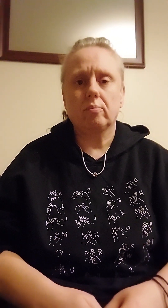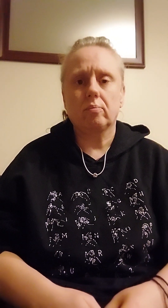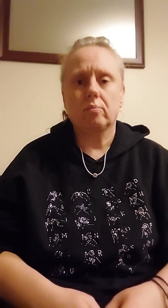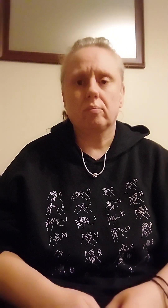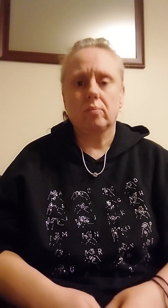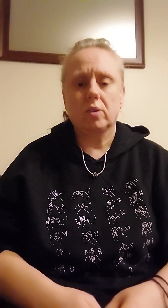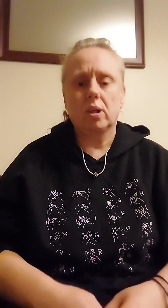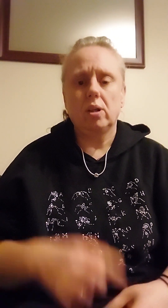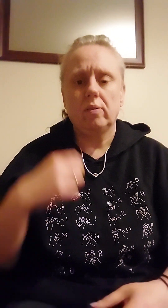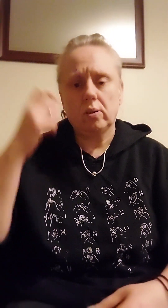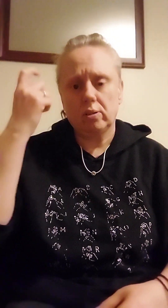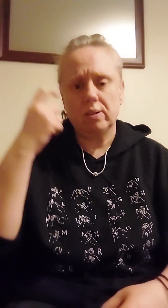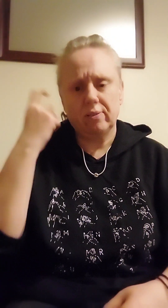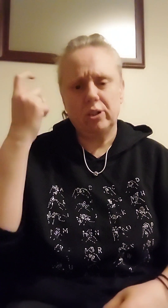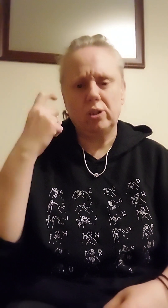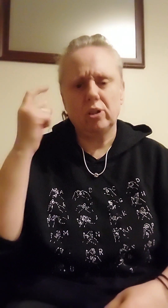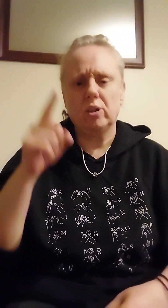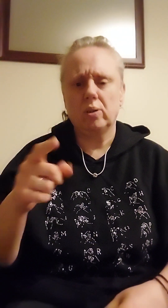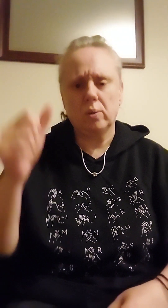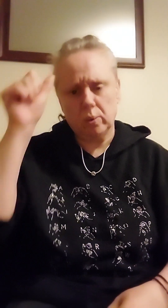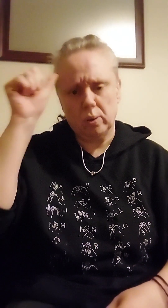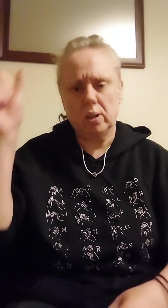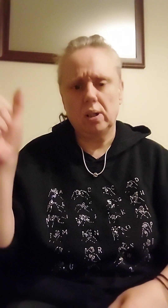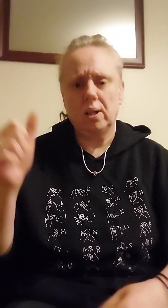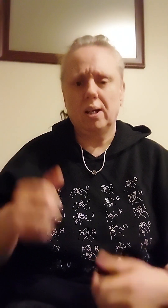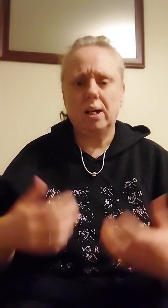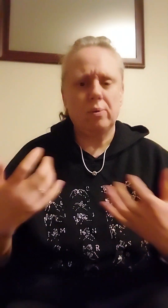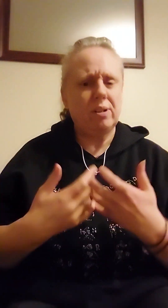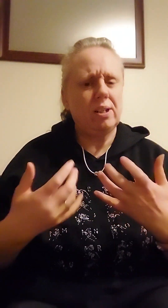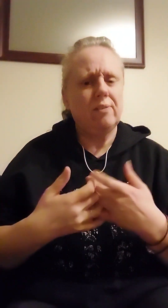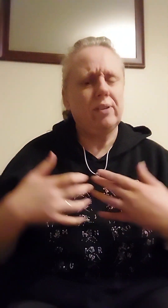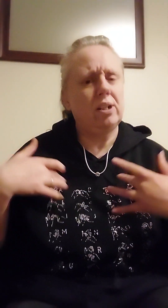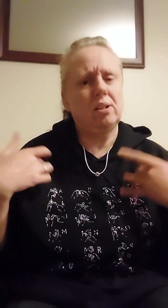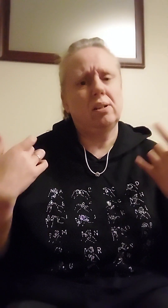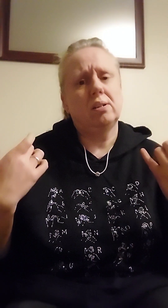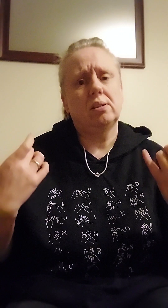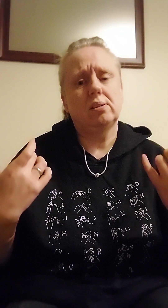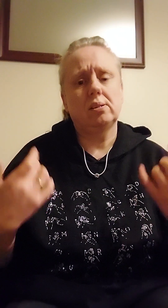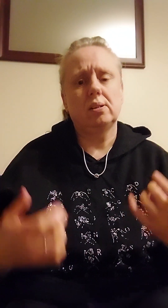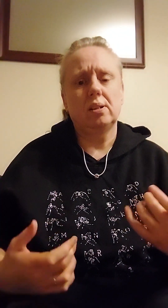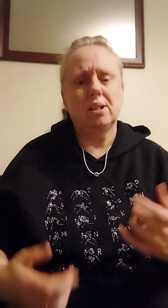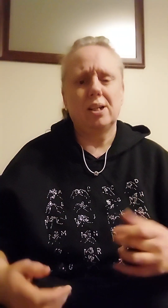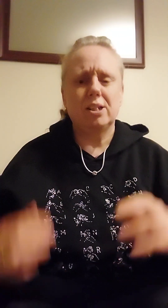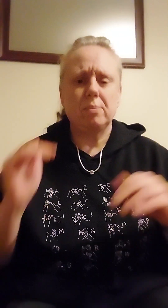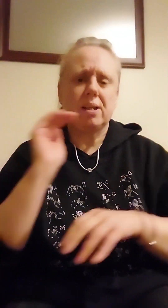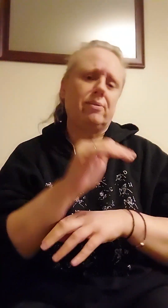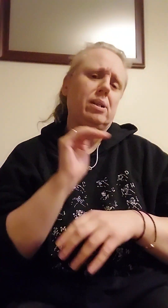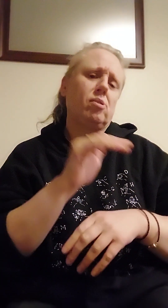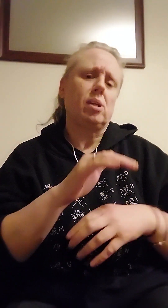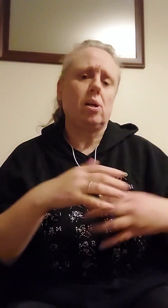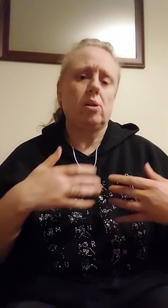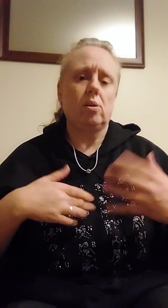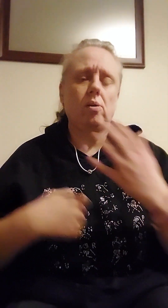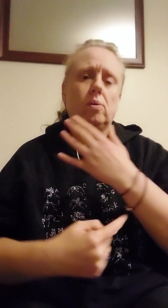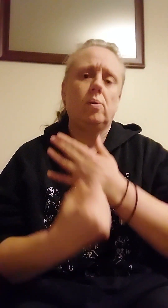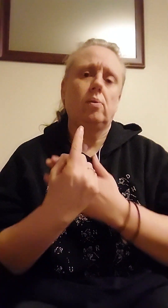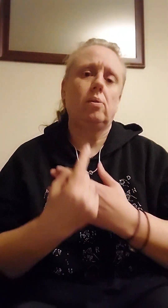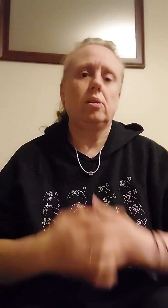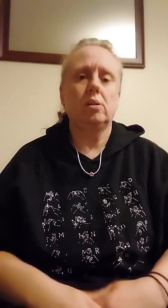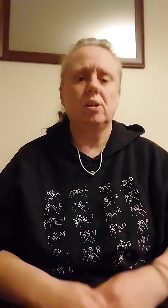And I wonder if you know How it really feels To be left outside alone When